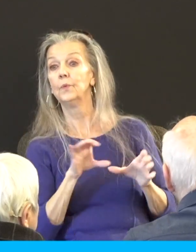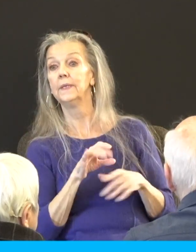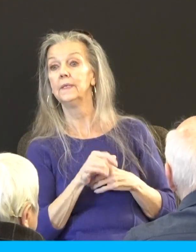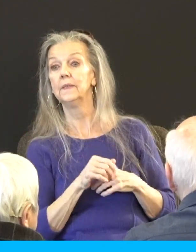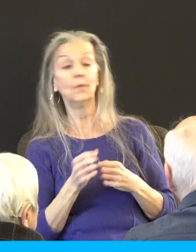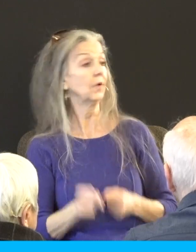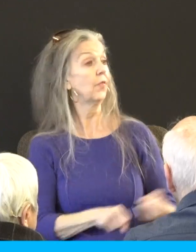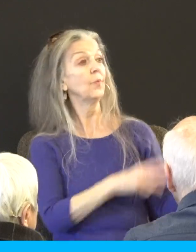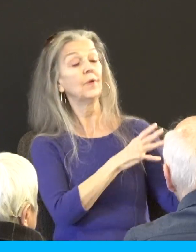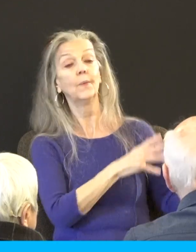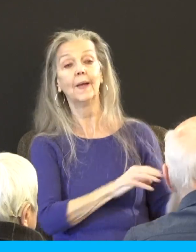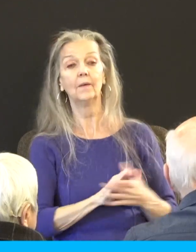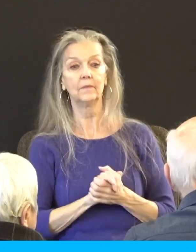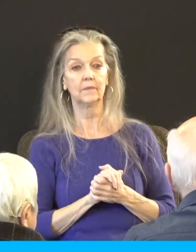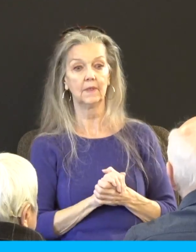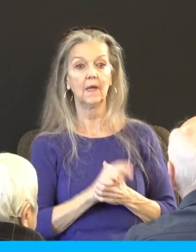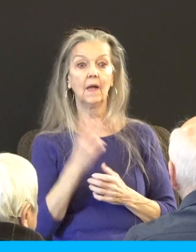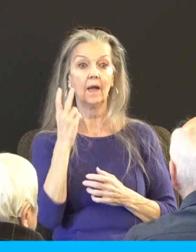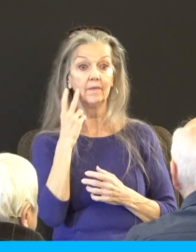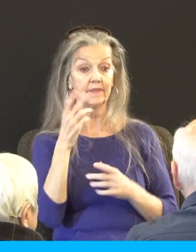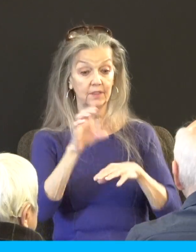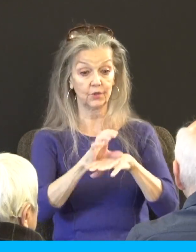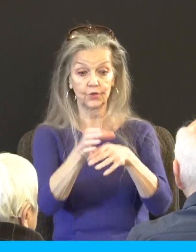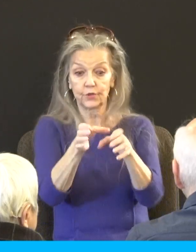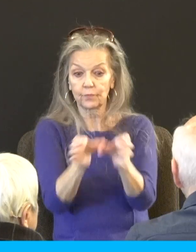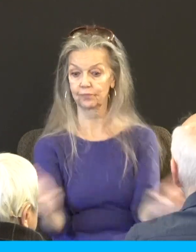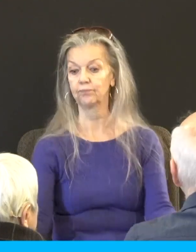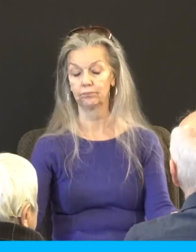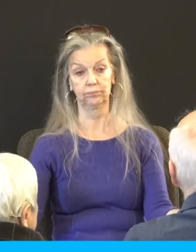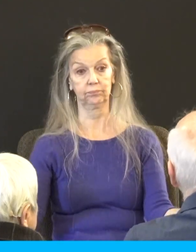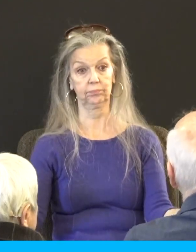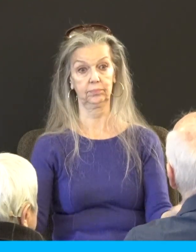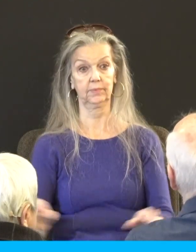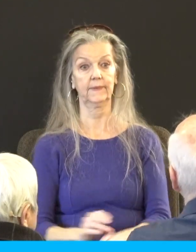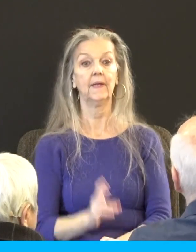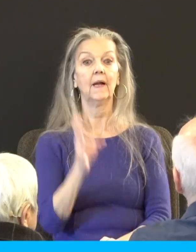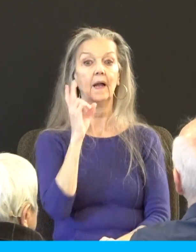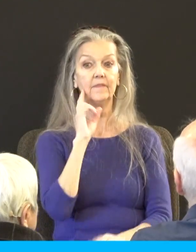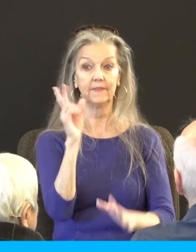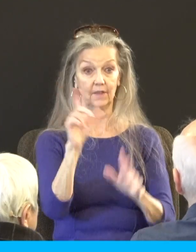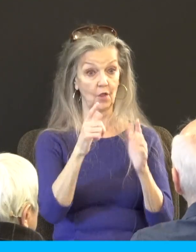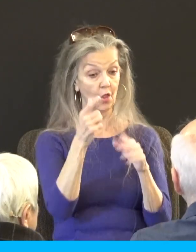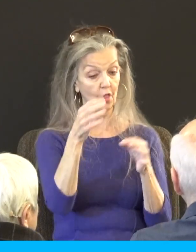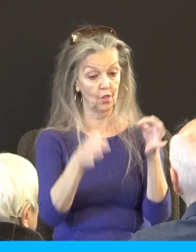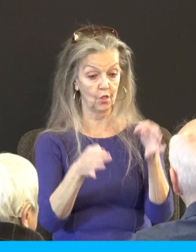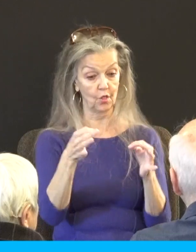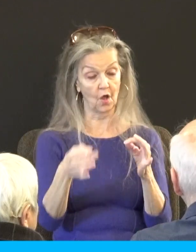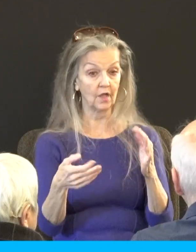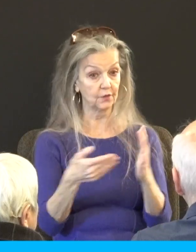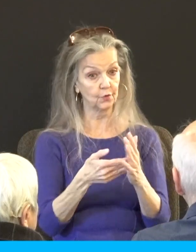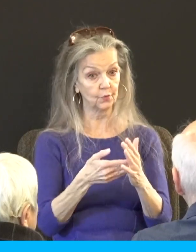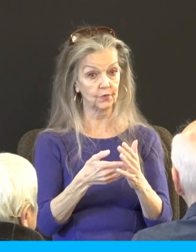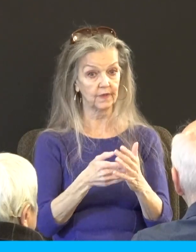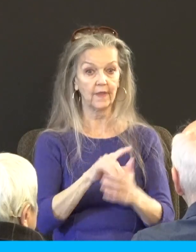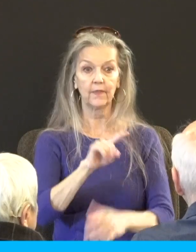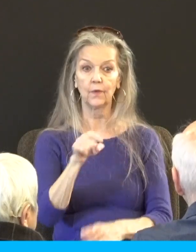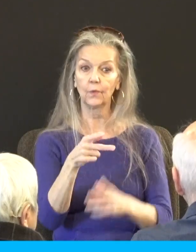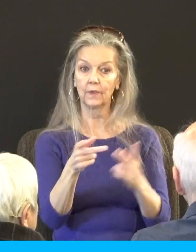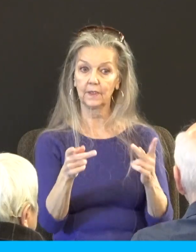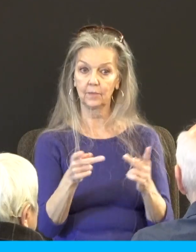I've seen it split churches I've seen it engender lawsuits and yet the only place is in the case of an elder who is